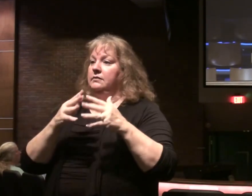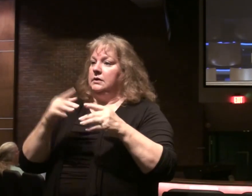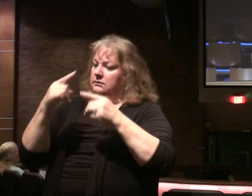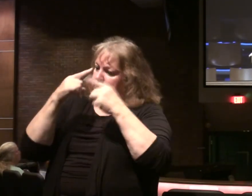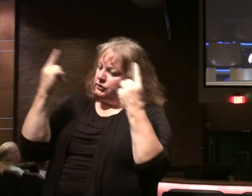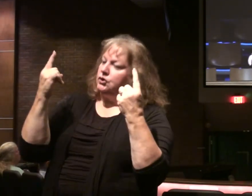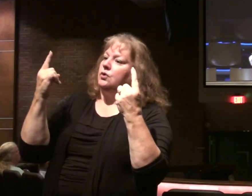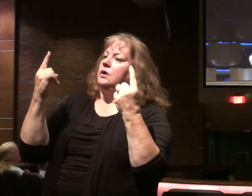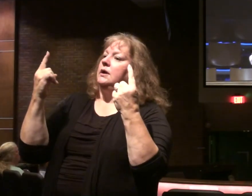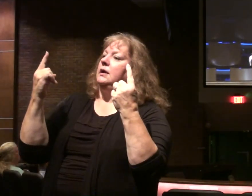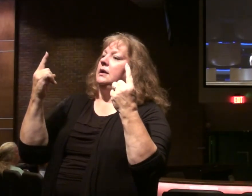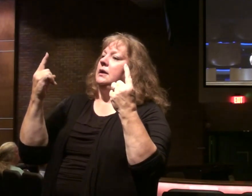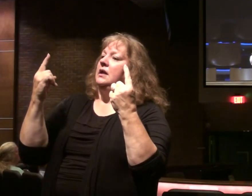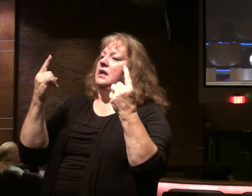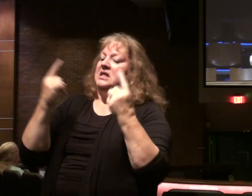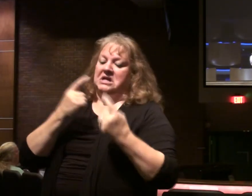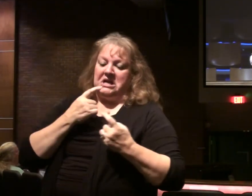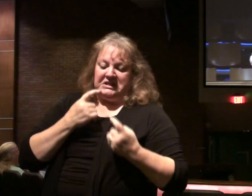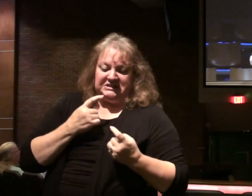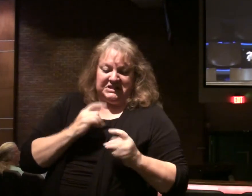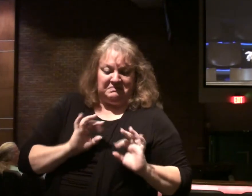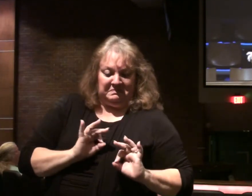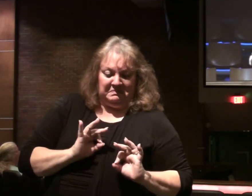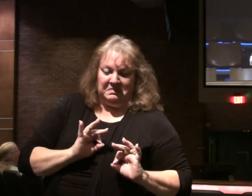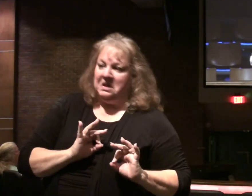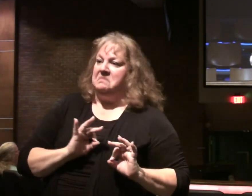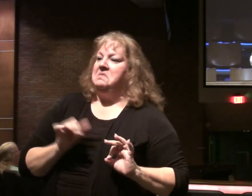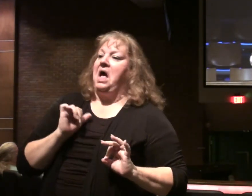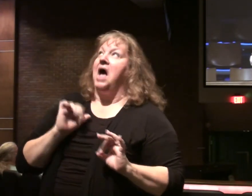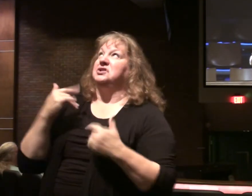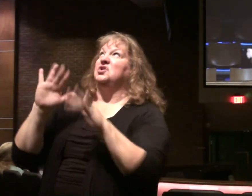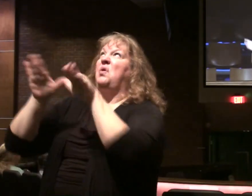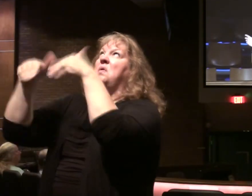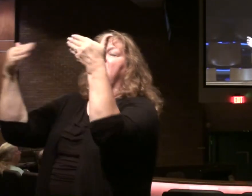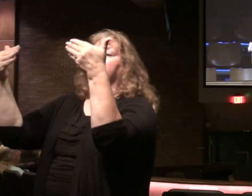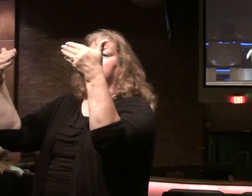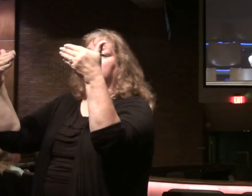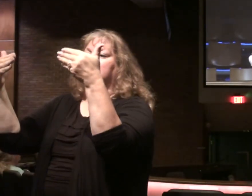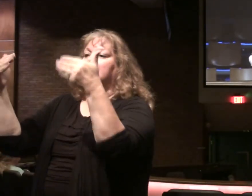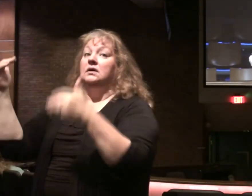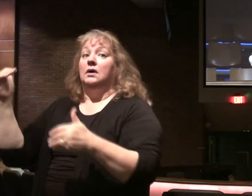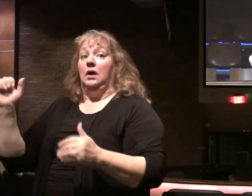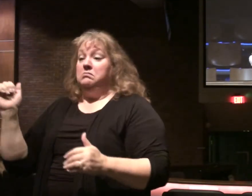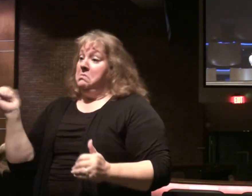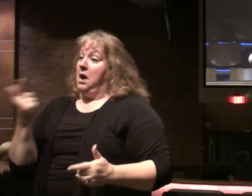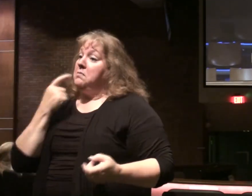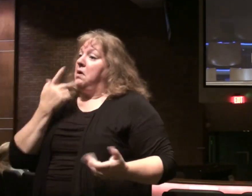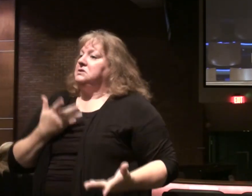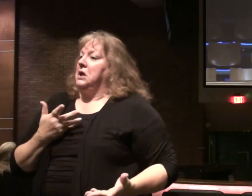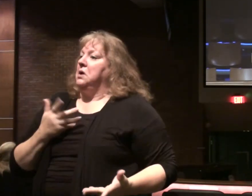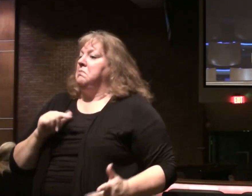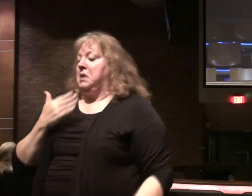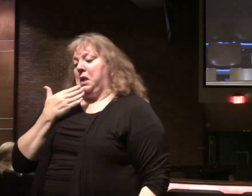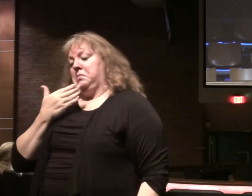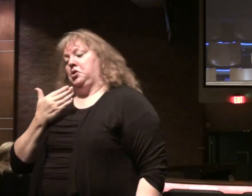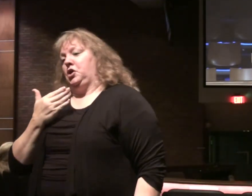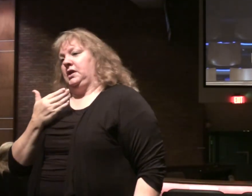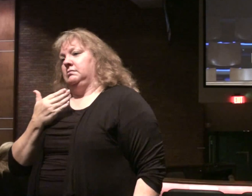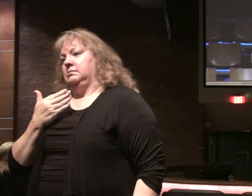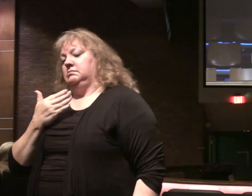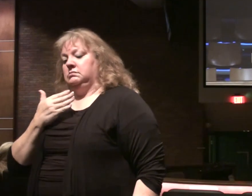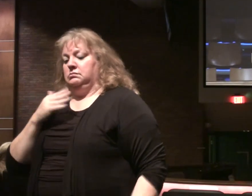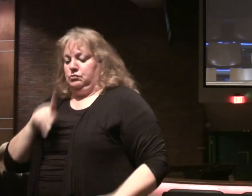Disagree that the smallest sin will condemn a person. Many Americans are willing to say. Yes we're all sinners. But we're good at heart.